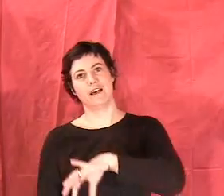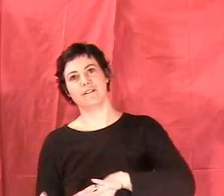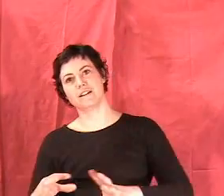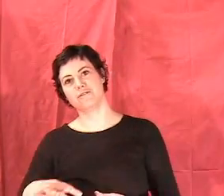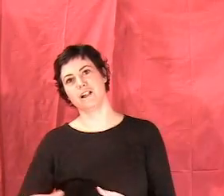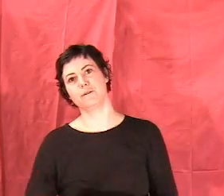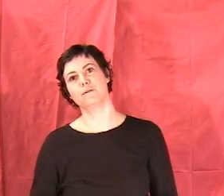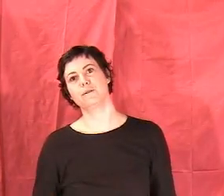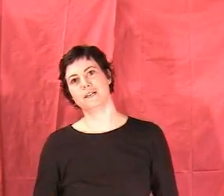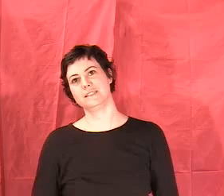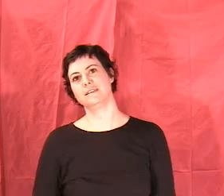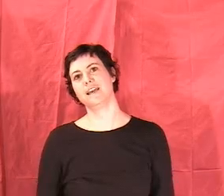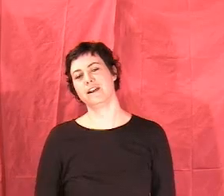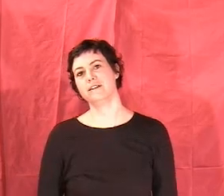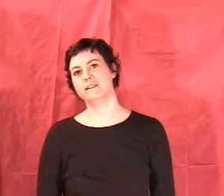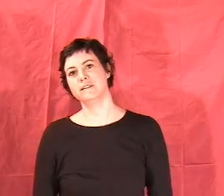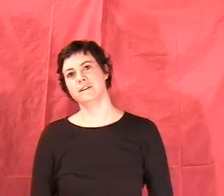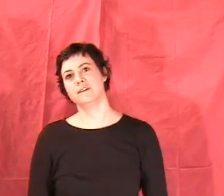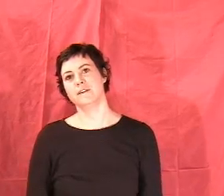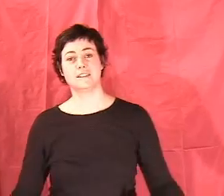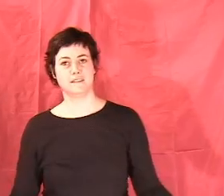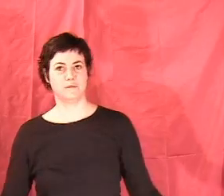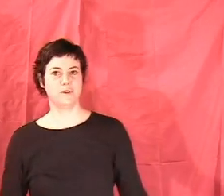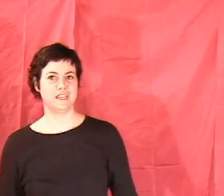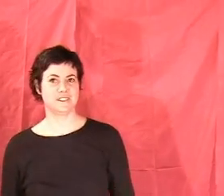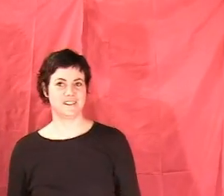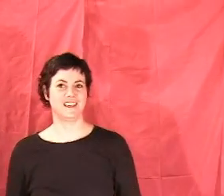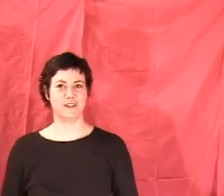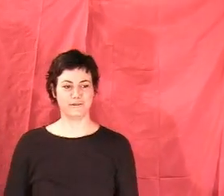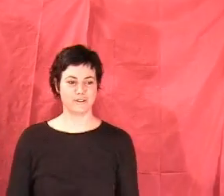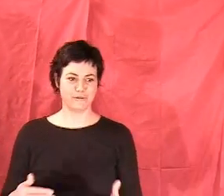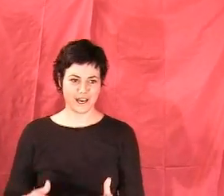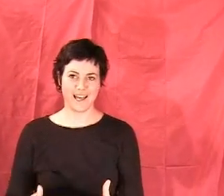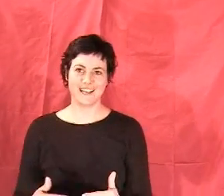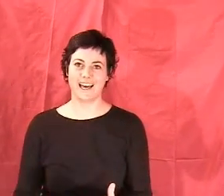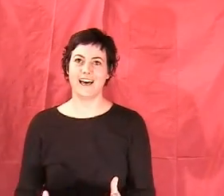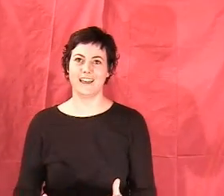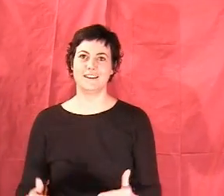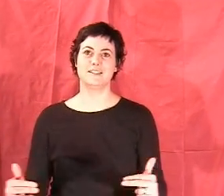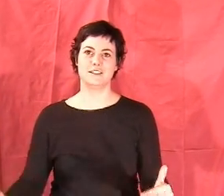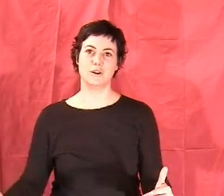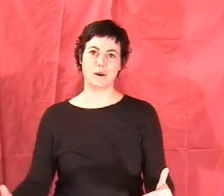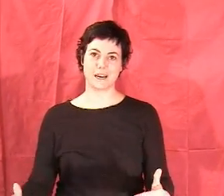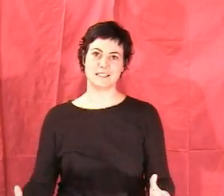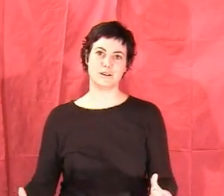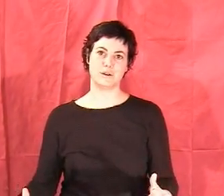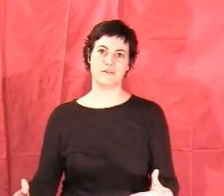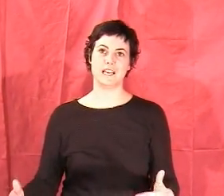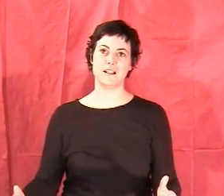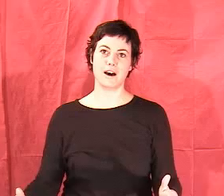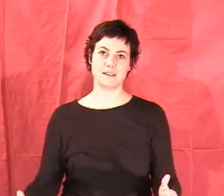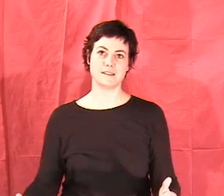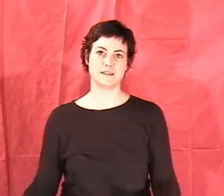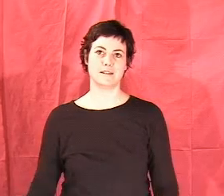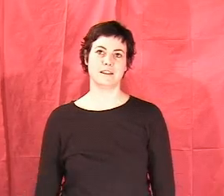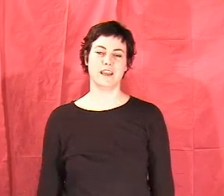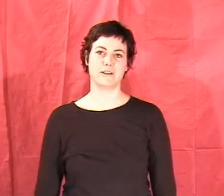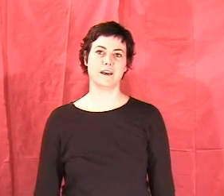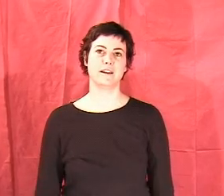that can follow through the rest of the hair. The point is that you've got a guide to go back to if you get lost in the haircut.